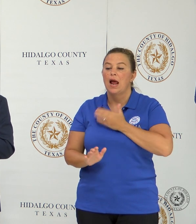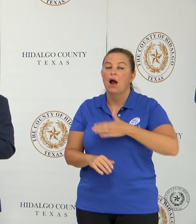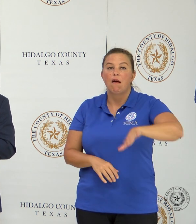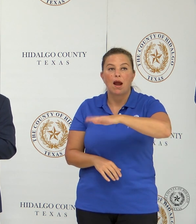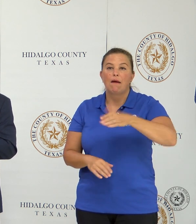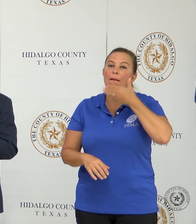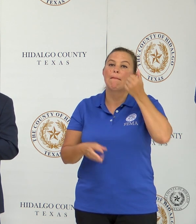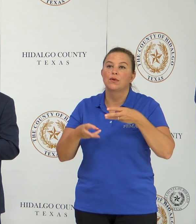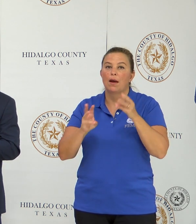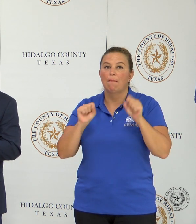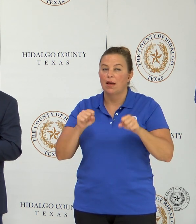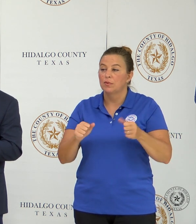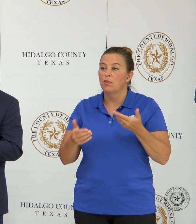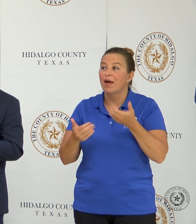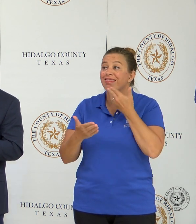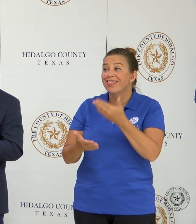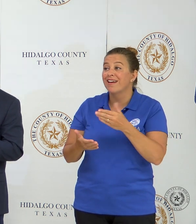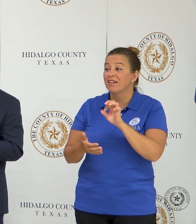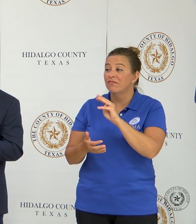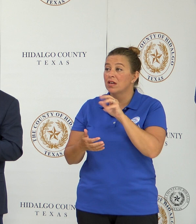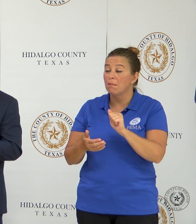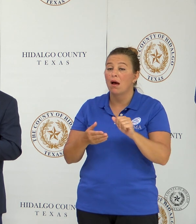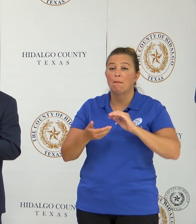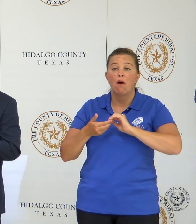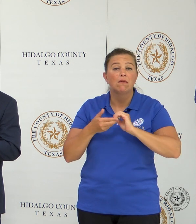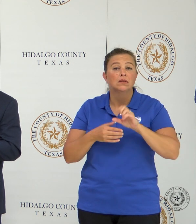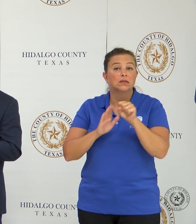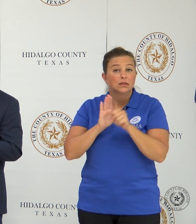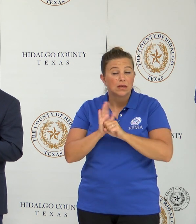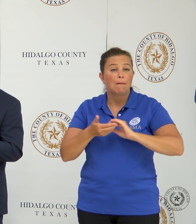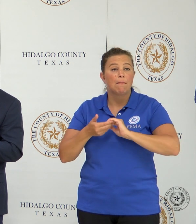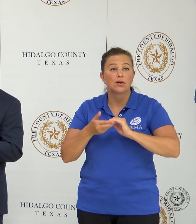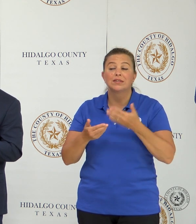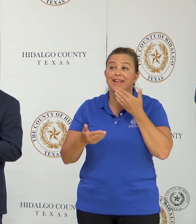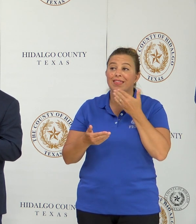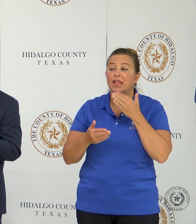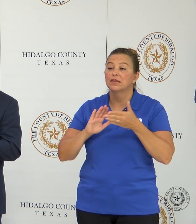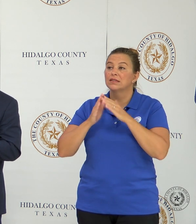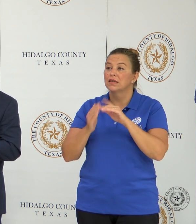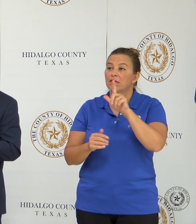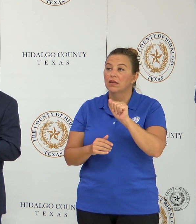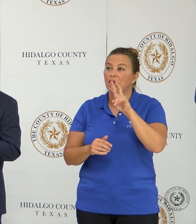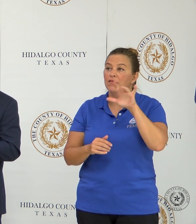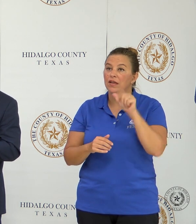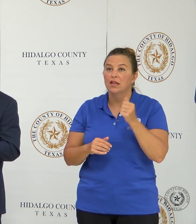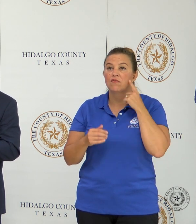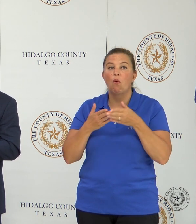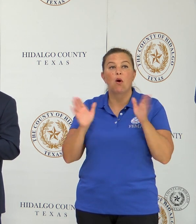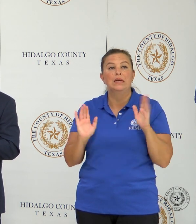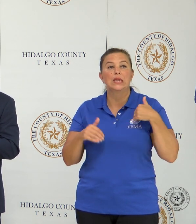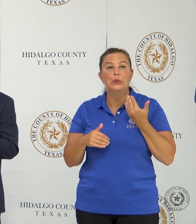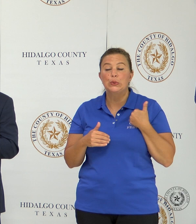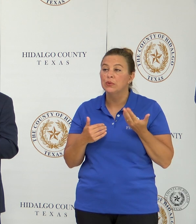best way possible. We would like to thank our FEMA partners, our state partners. We would like to thank the City of La Villa for opening up the Youth Facility